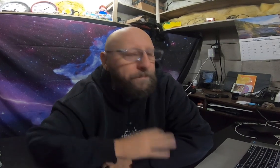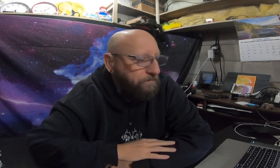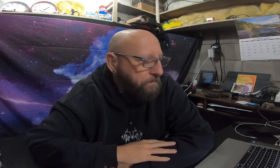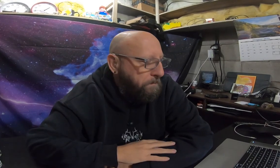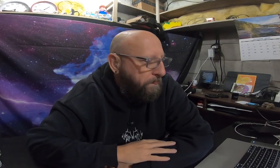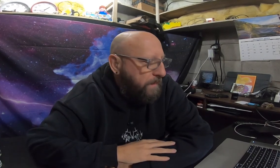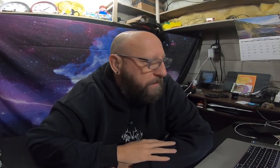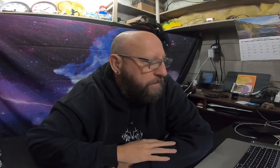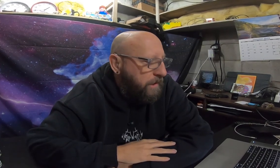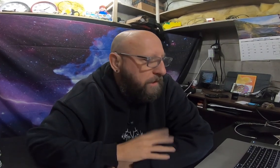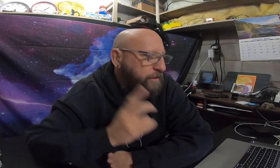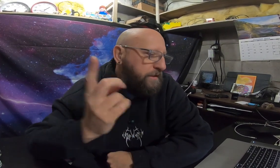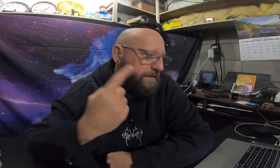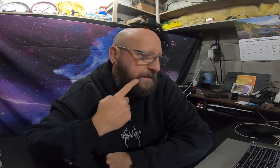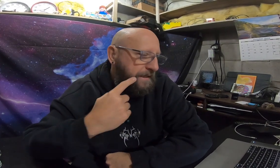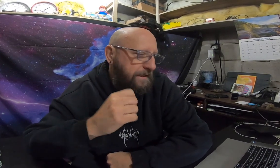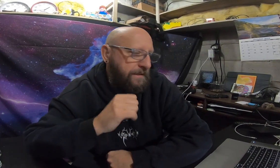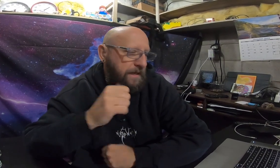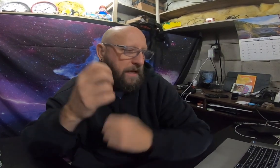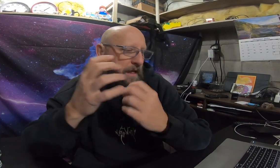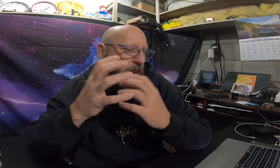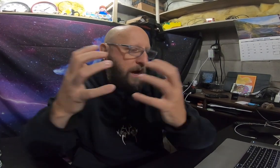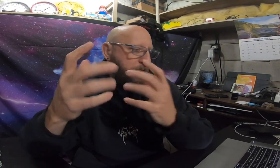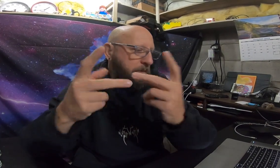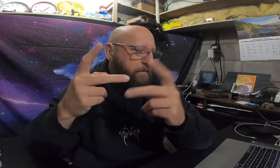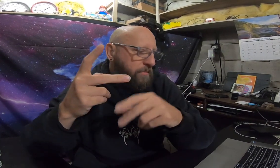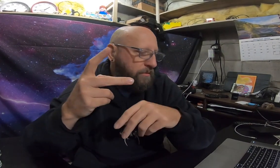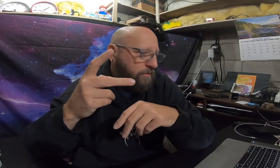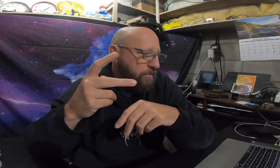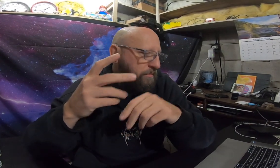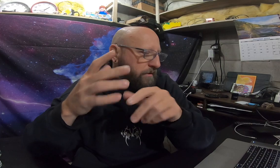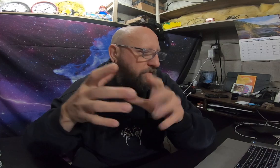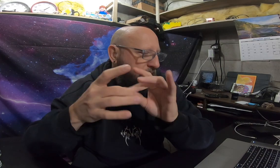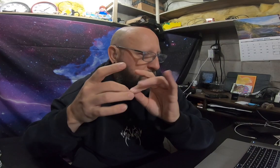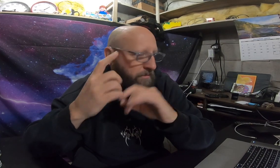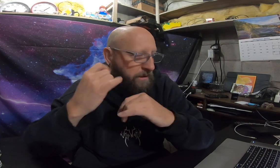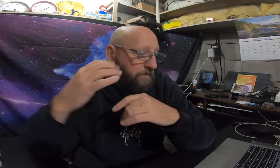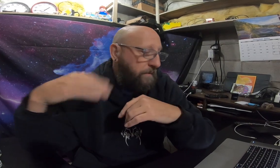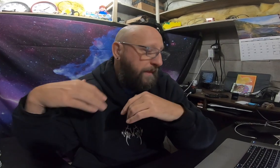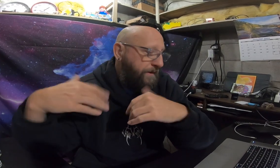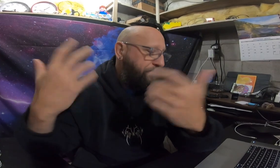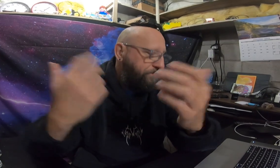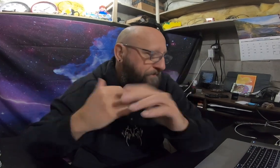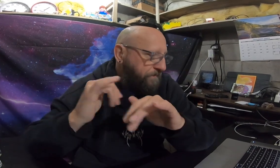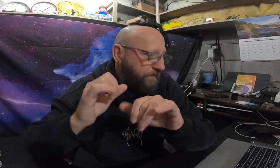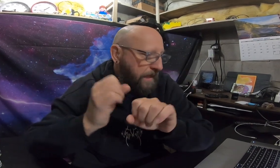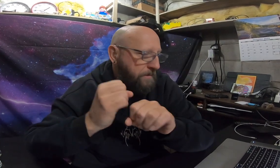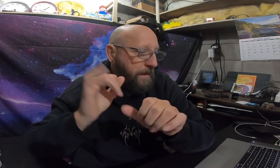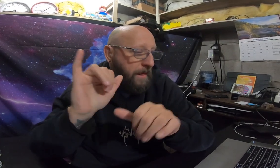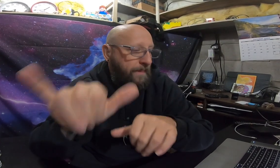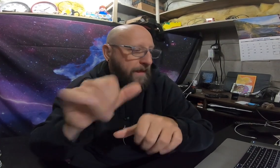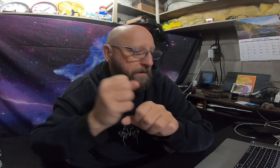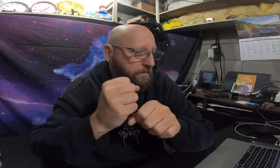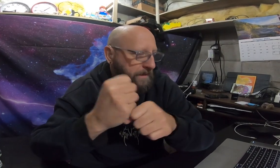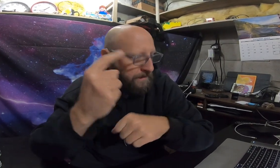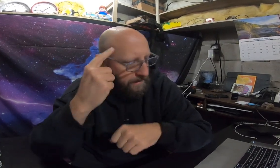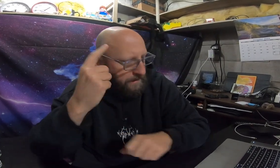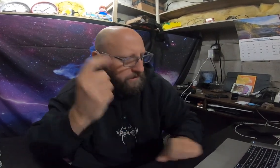so she says not a lot of people who come to give faith that that makes sense